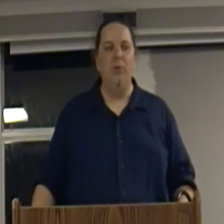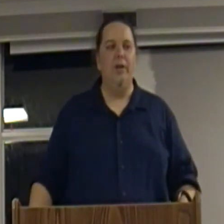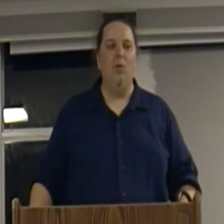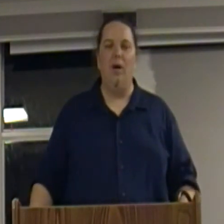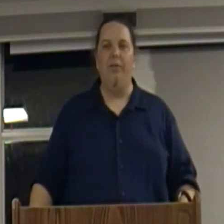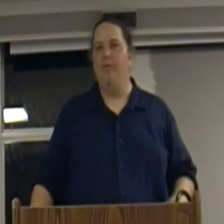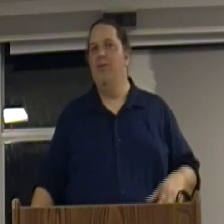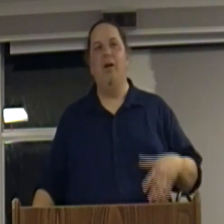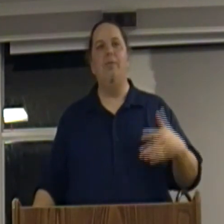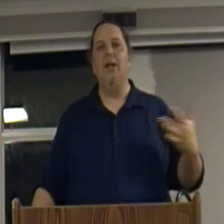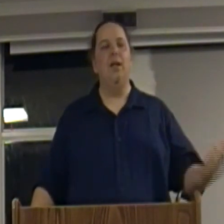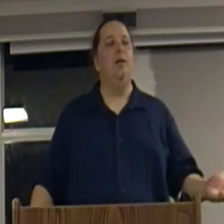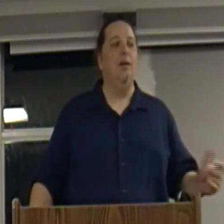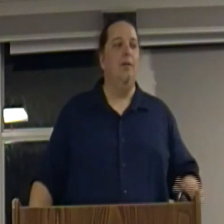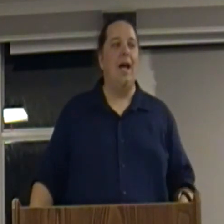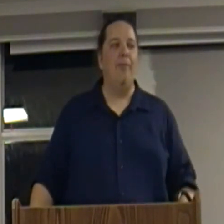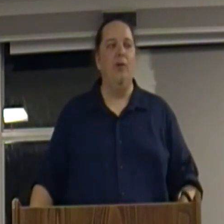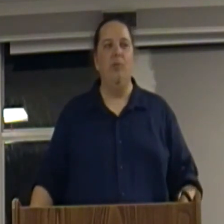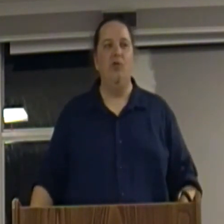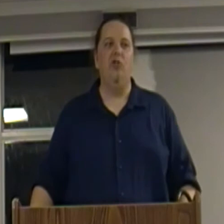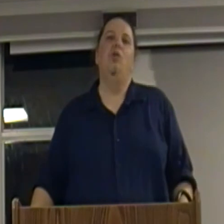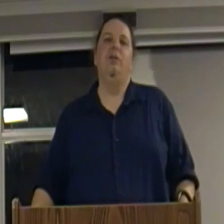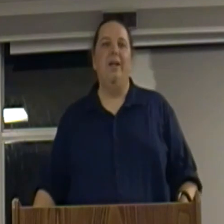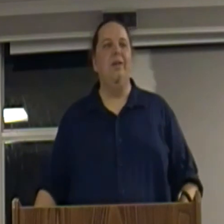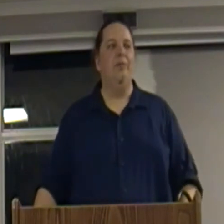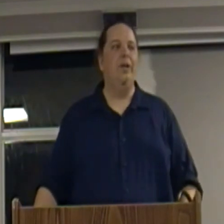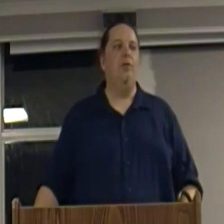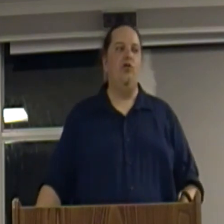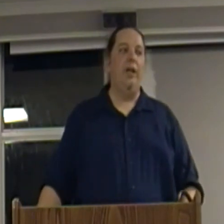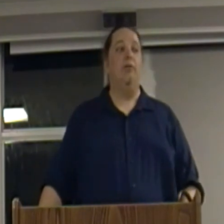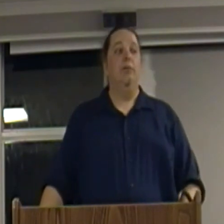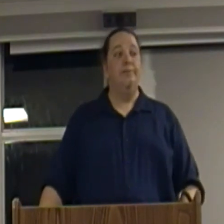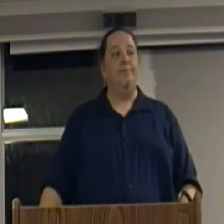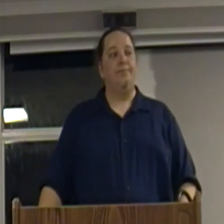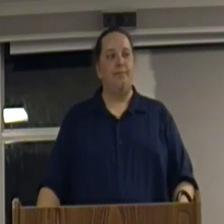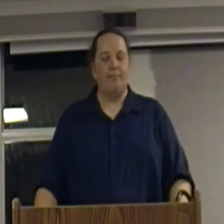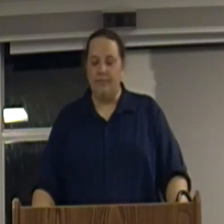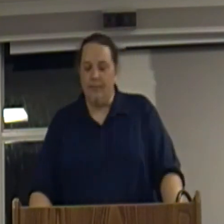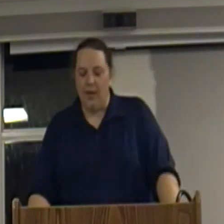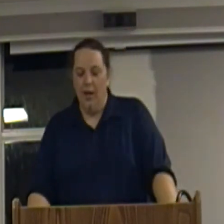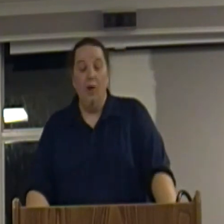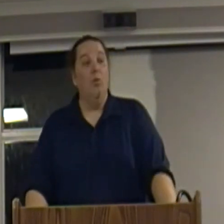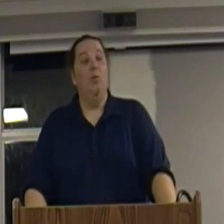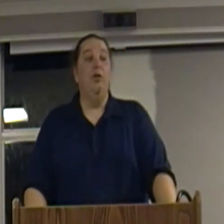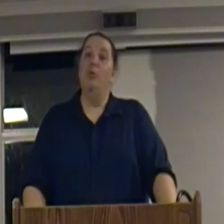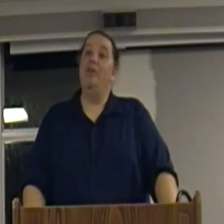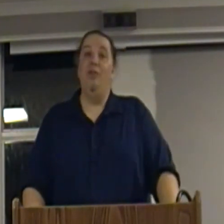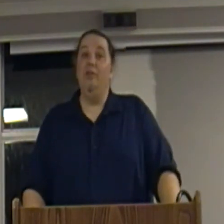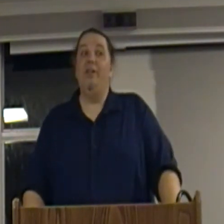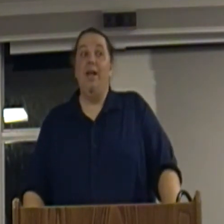accumulating wealth from the very beginning in capitalism is just going and taking somebody else's shit we do it still today